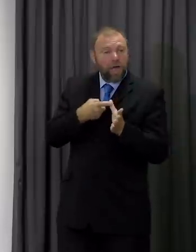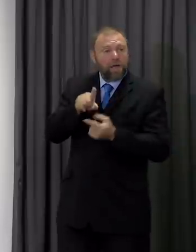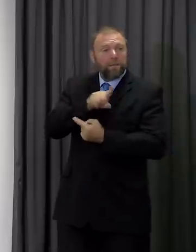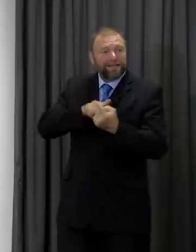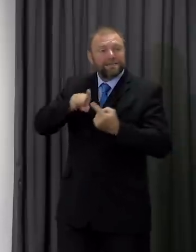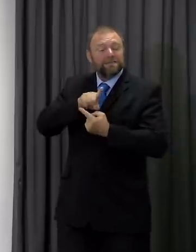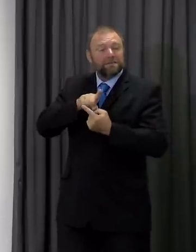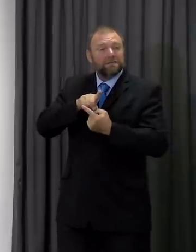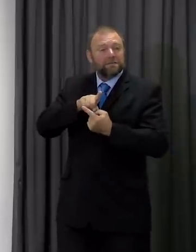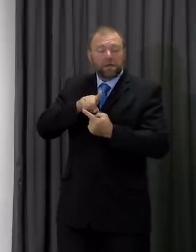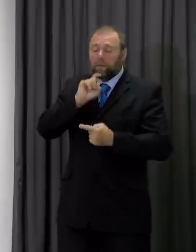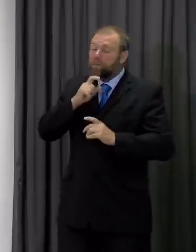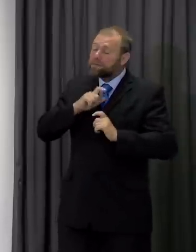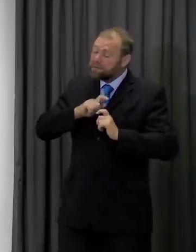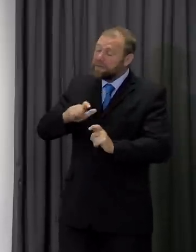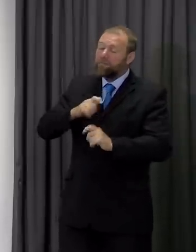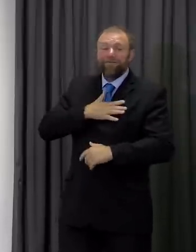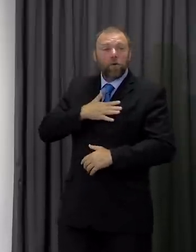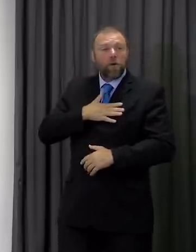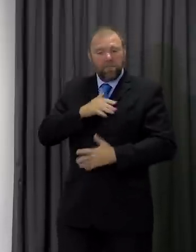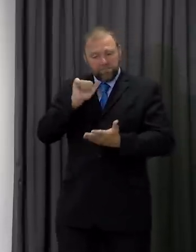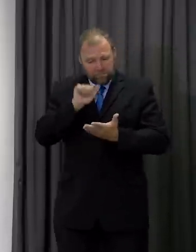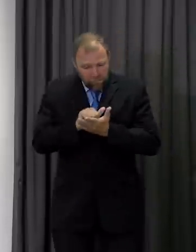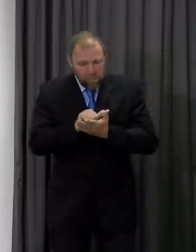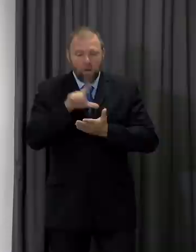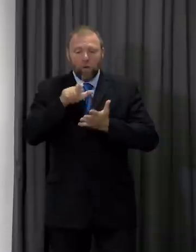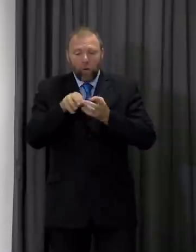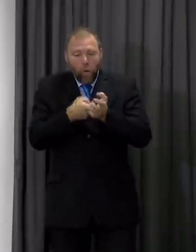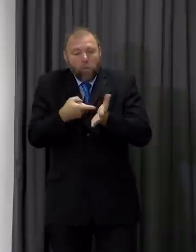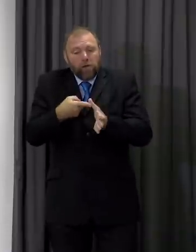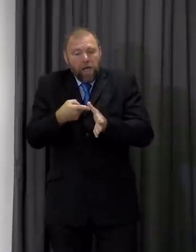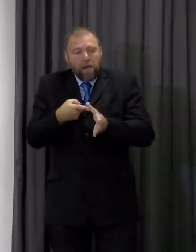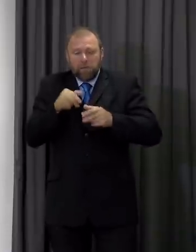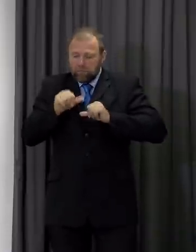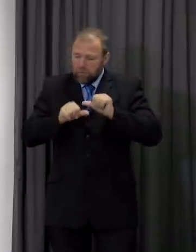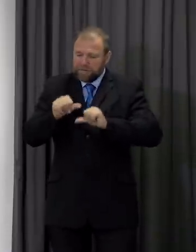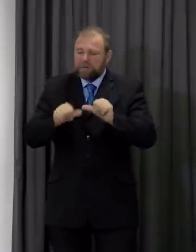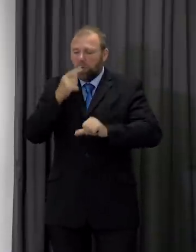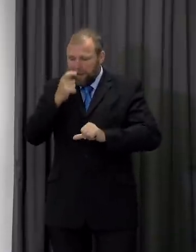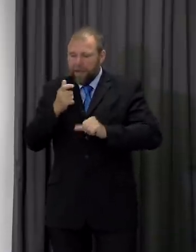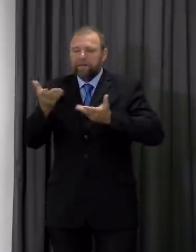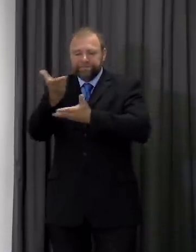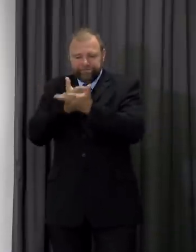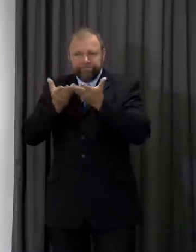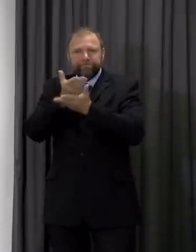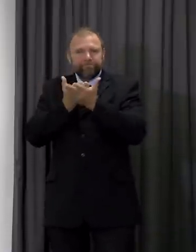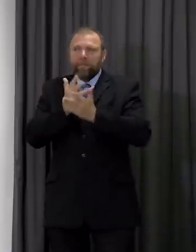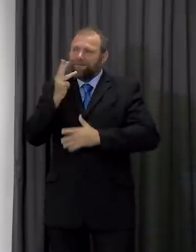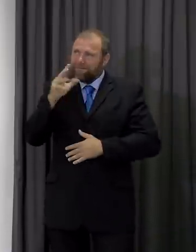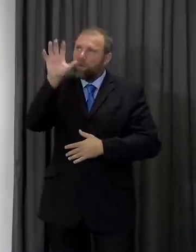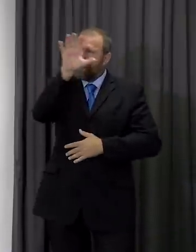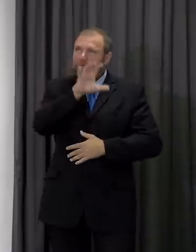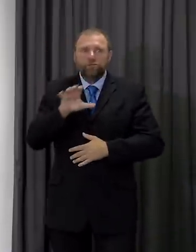do I would much rather have a proper COBRA process we can report across all four nations about the picture that we see to share